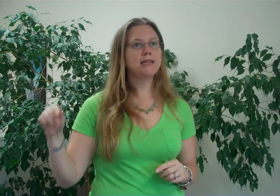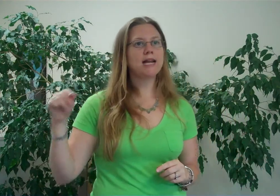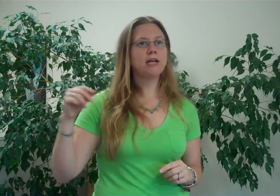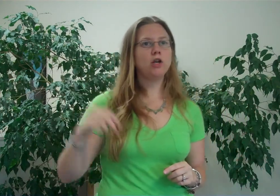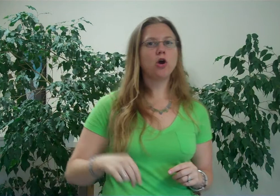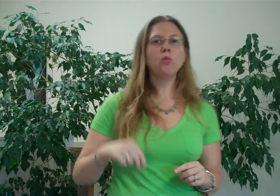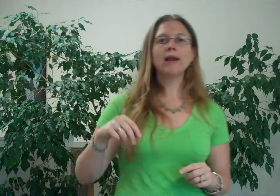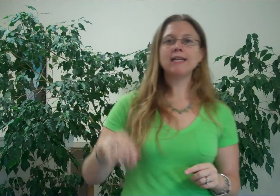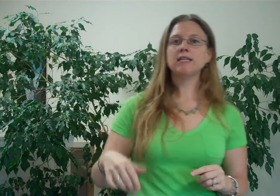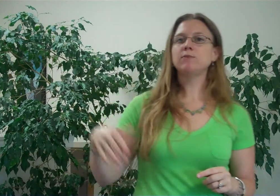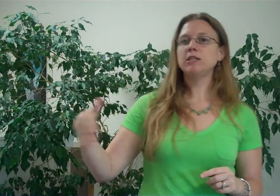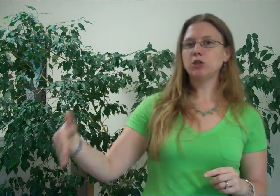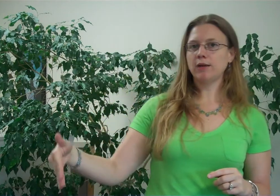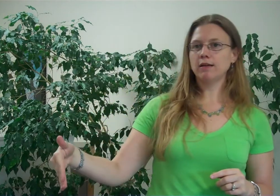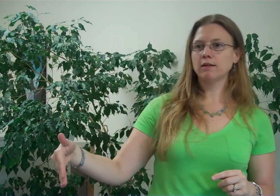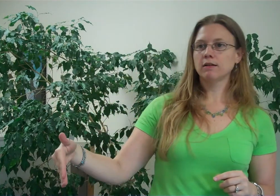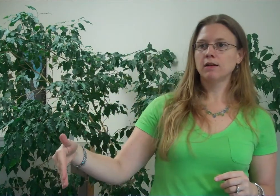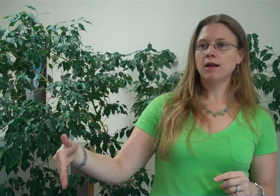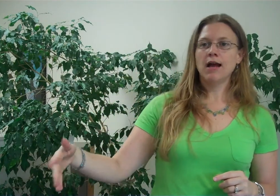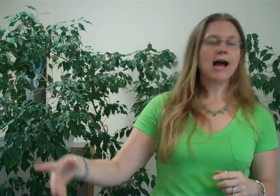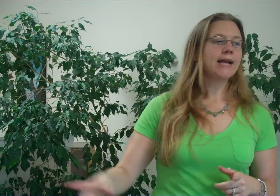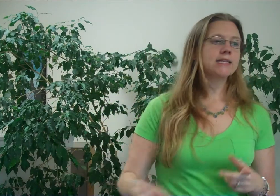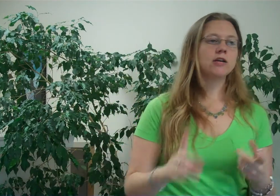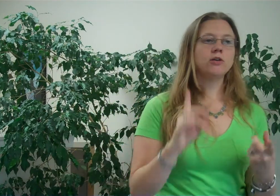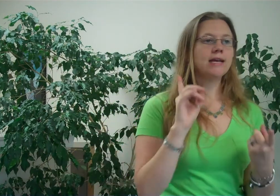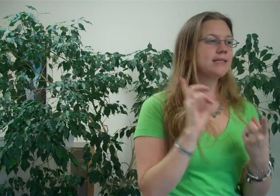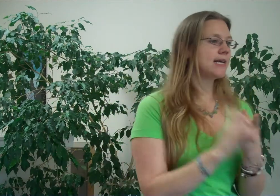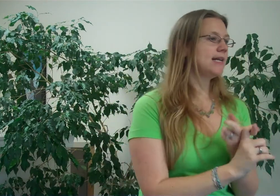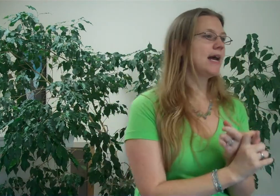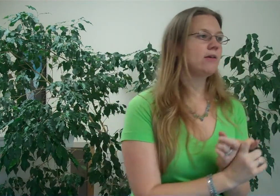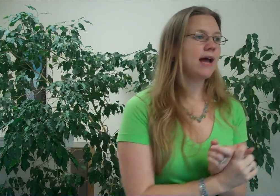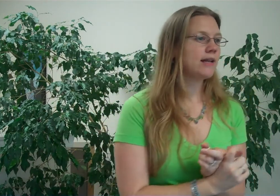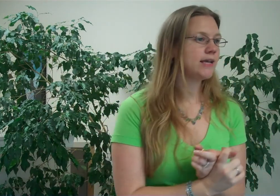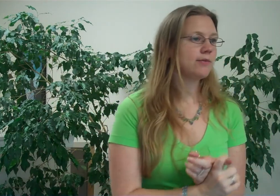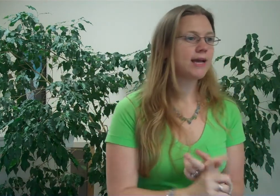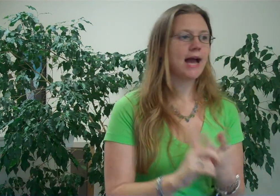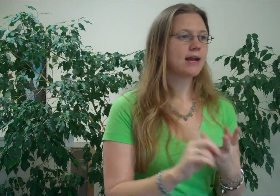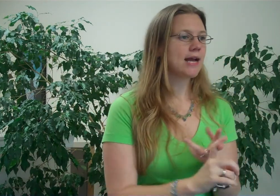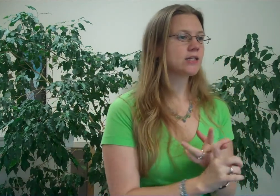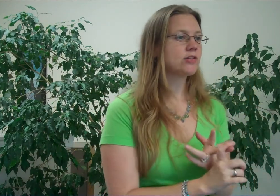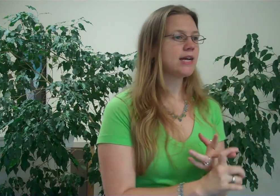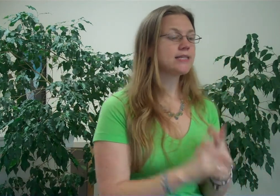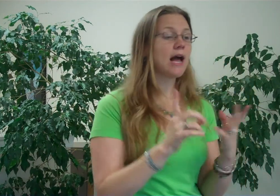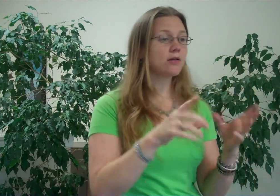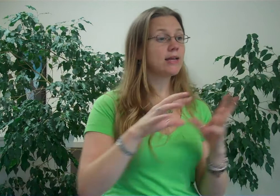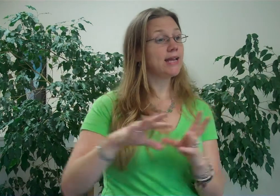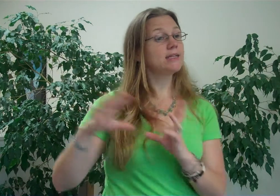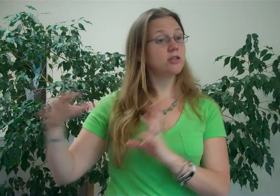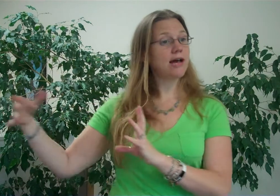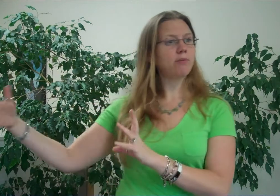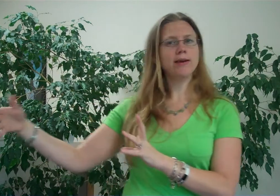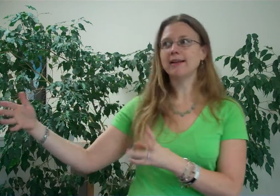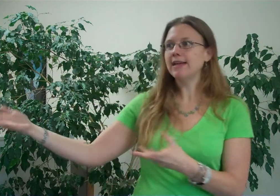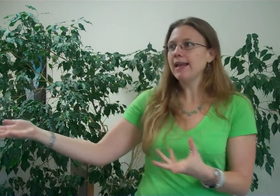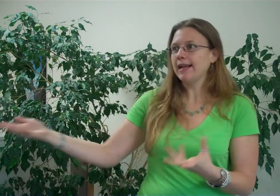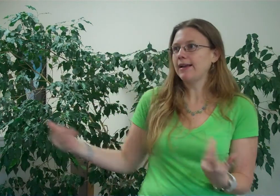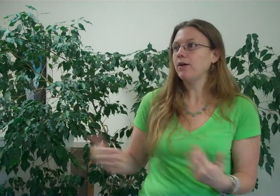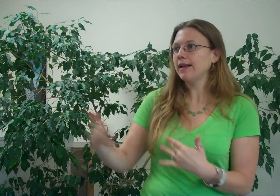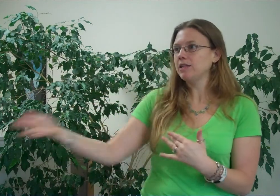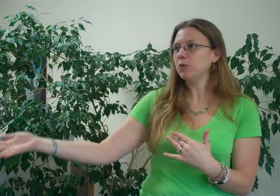that I know what I need to be doing? I can tell you inside and out how to eat right, how to exercise, how to get to that point. I've done it. I know how to do